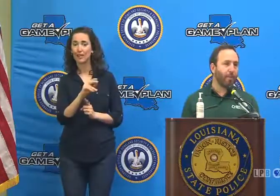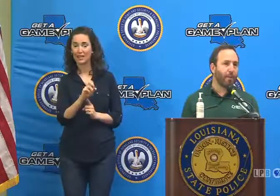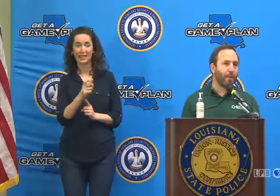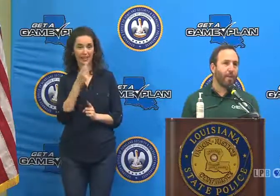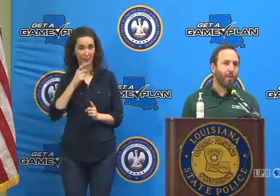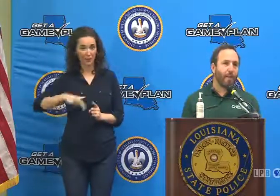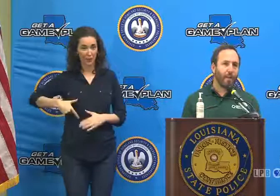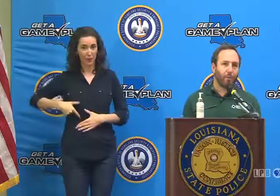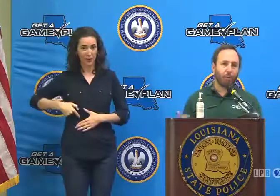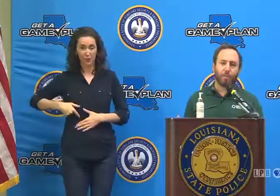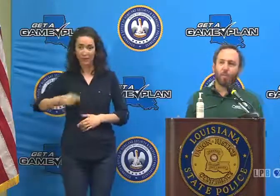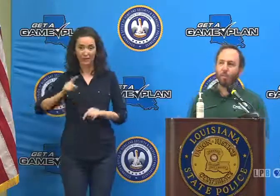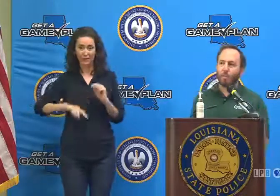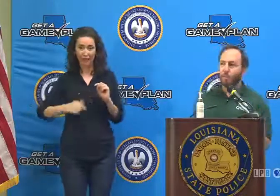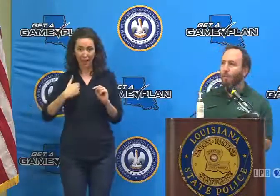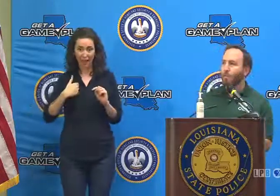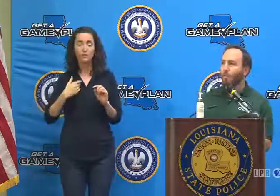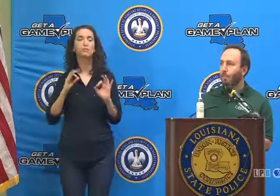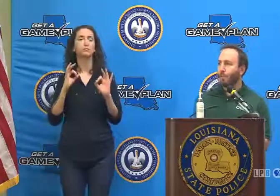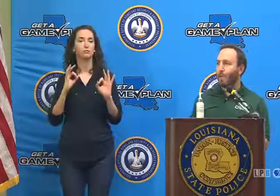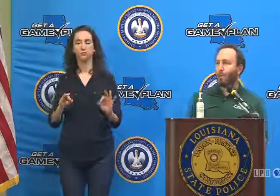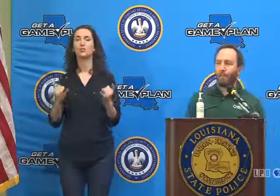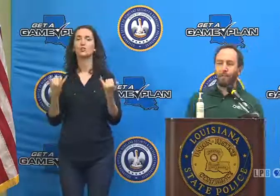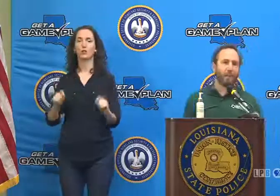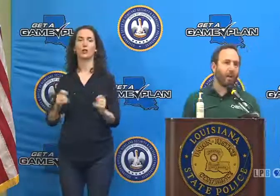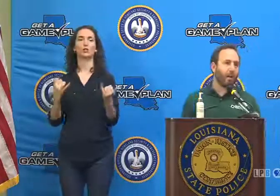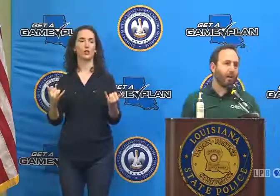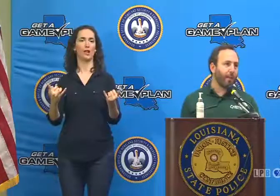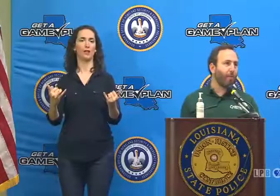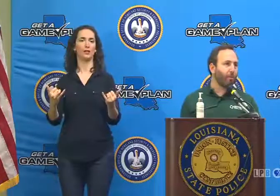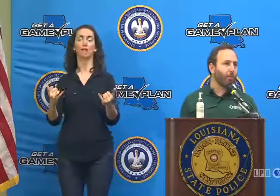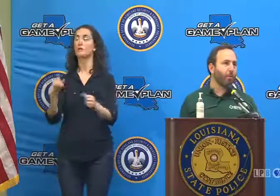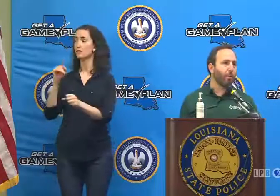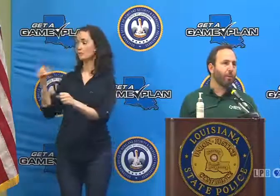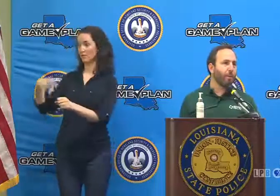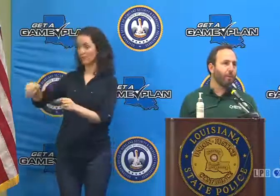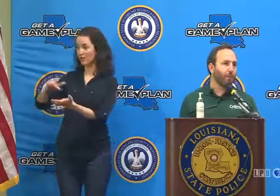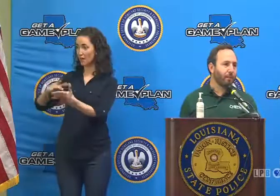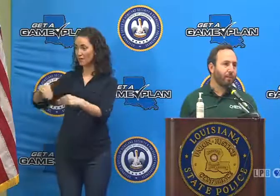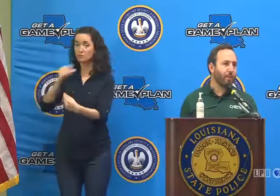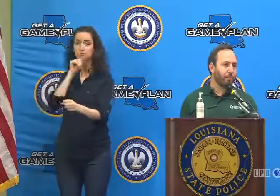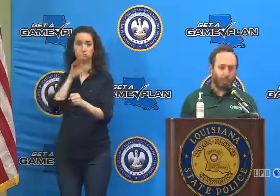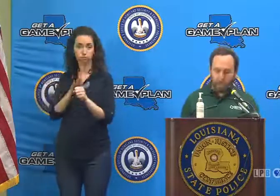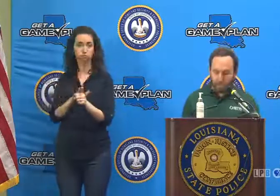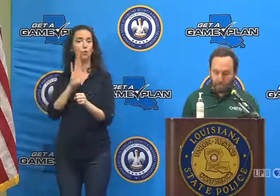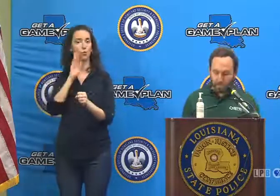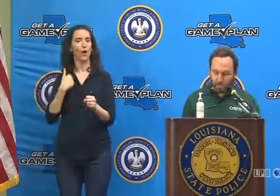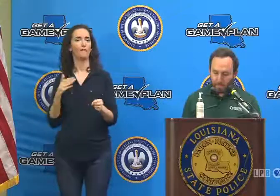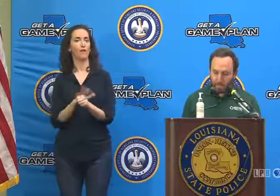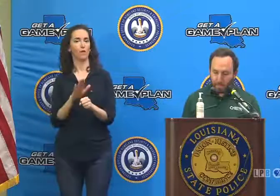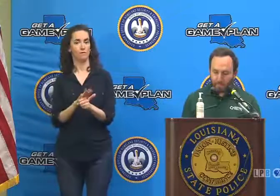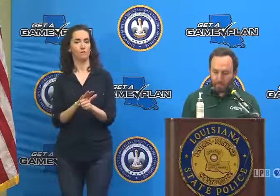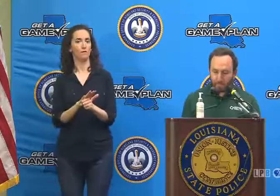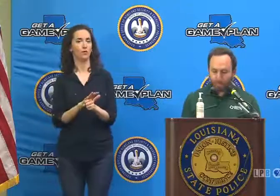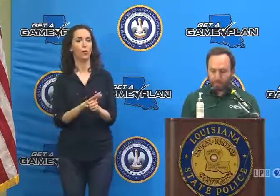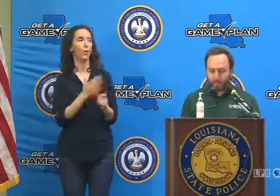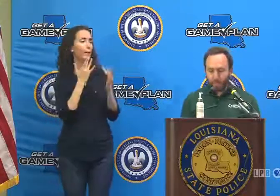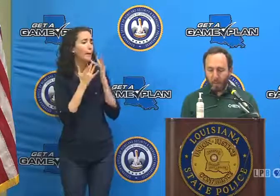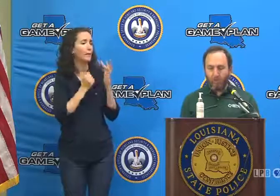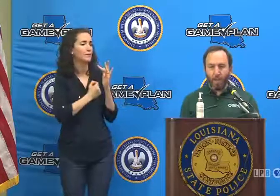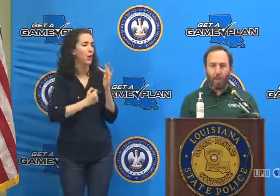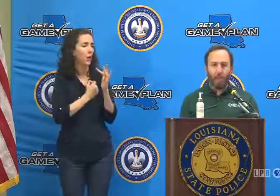should be able to fill it. And we have assurances those pharmacies will have enough stock on hand going forward that that shouldn't be an issue anymore.